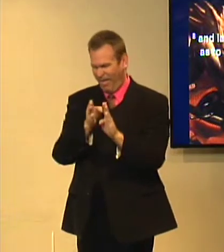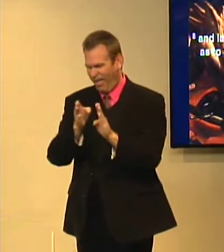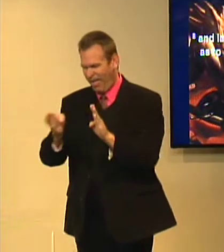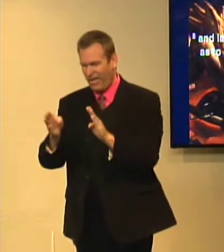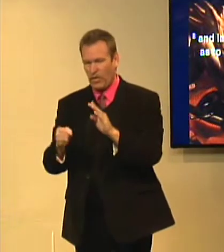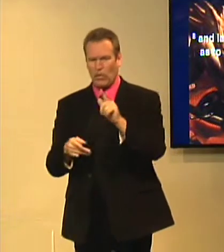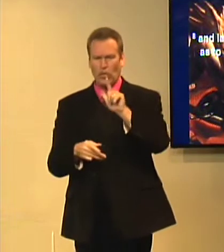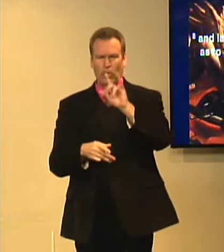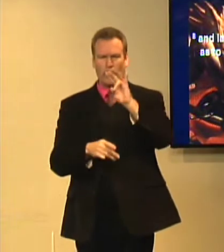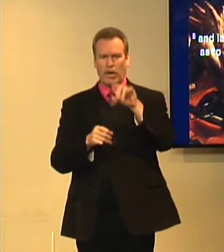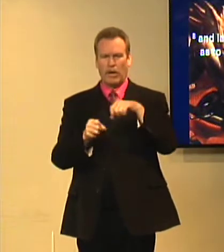Paul